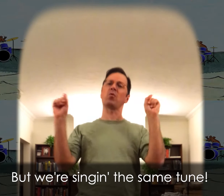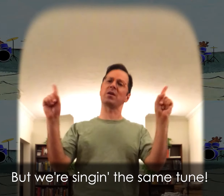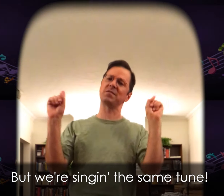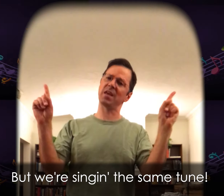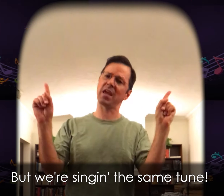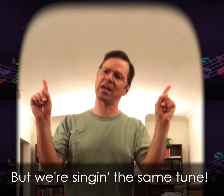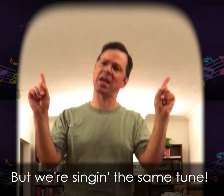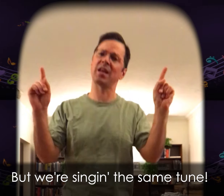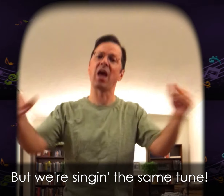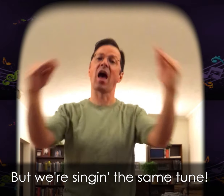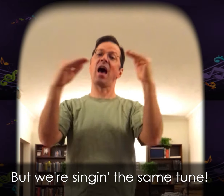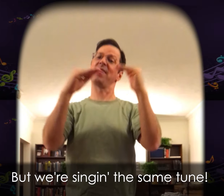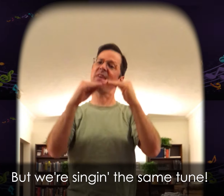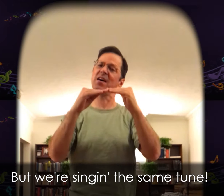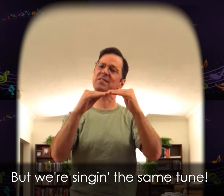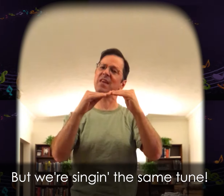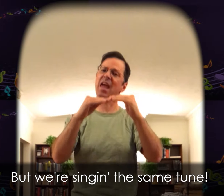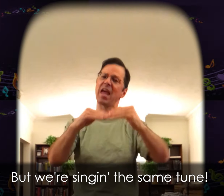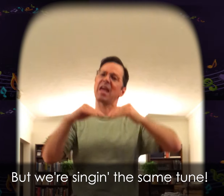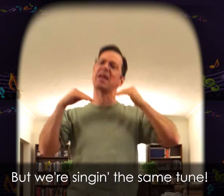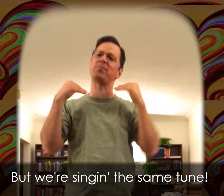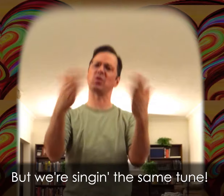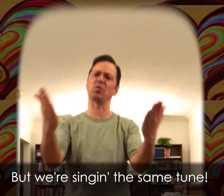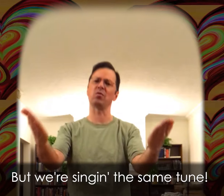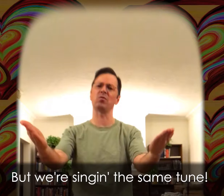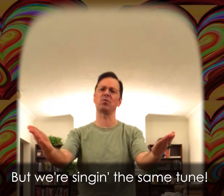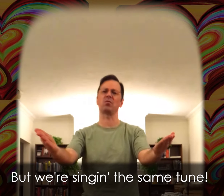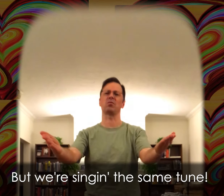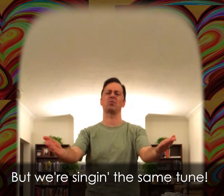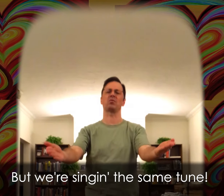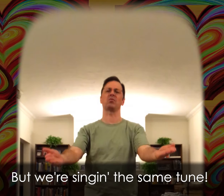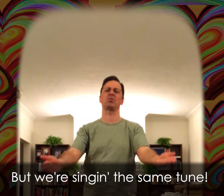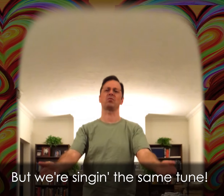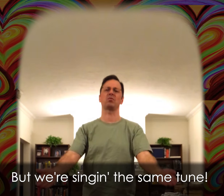But we're singing the same tune